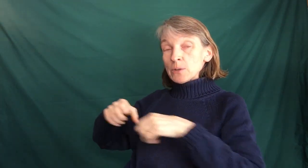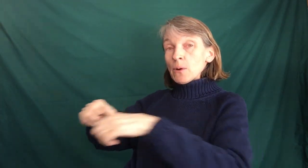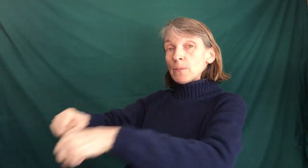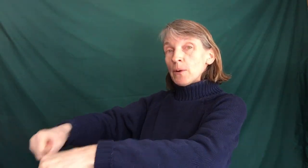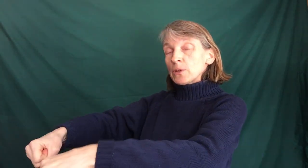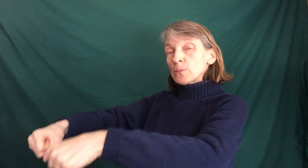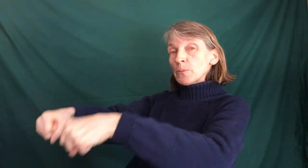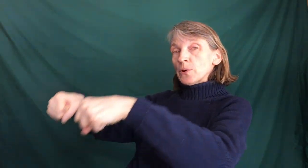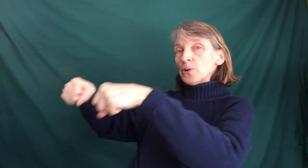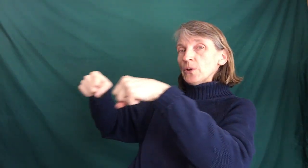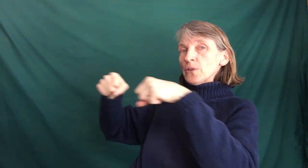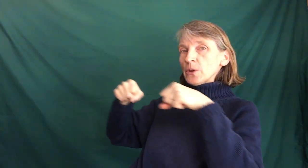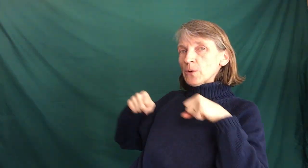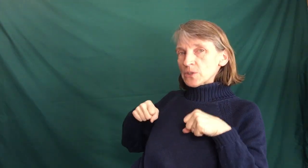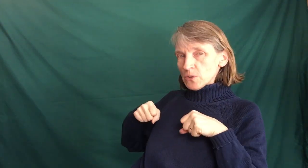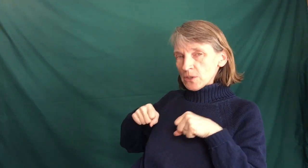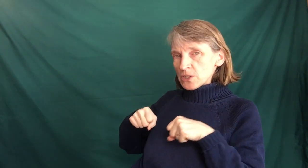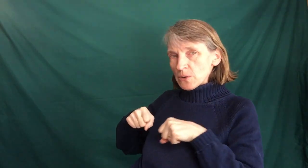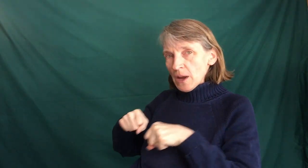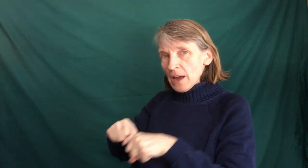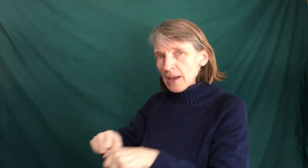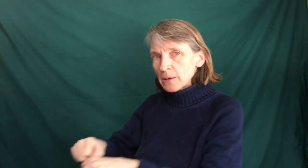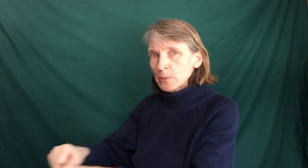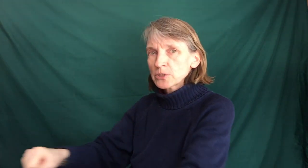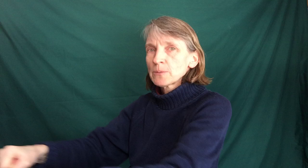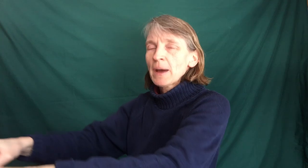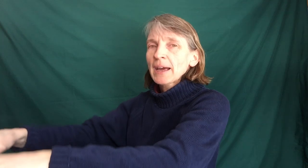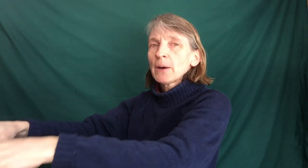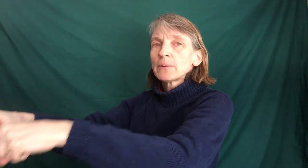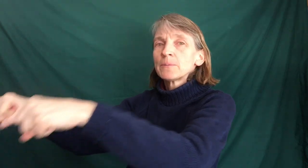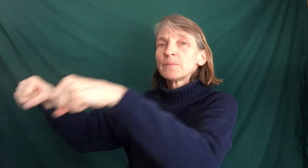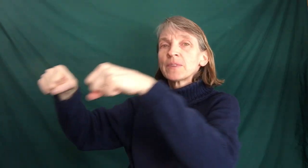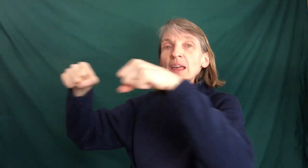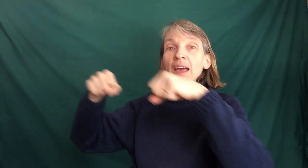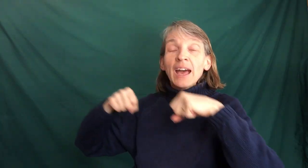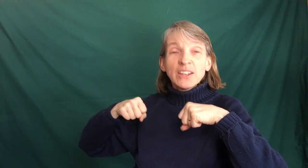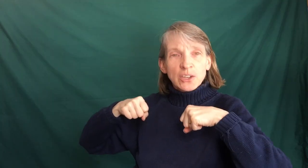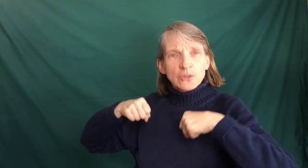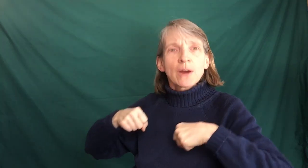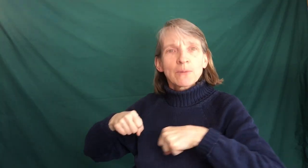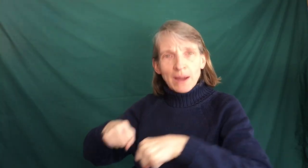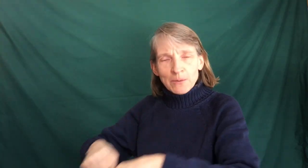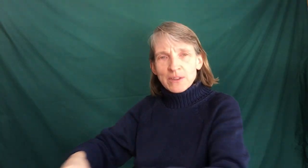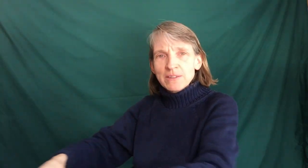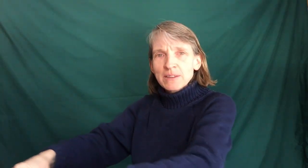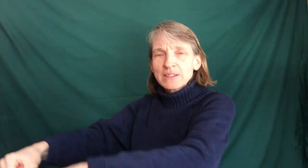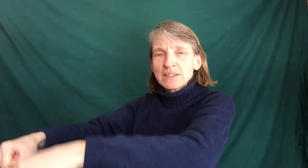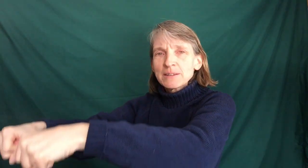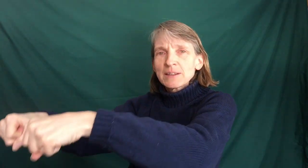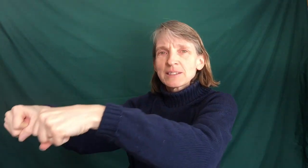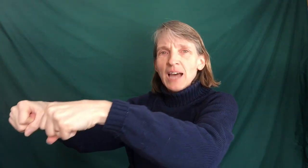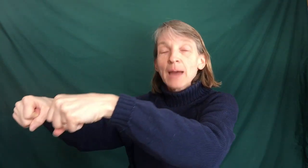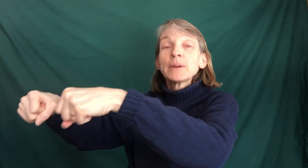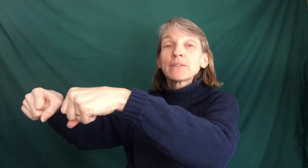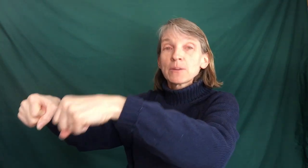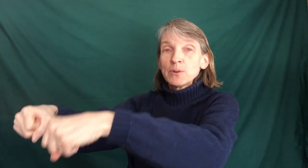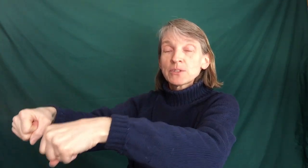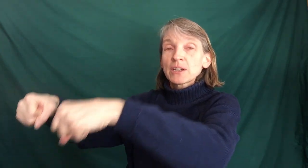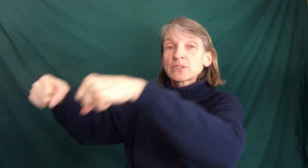when you row a boat you pull the oars towards you and you push them back out. And you can do that right with the timing of the music.